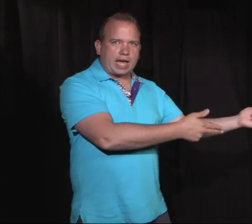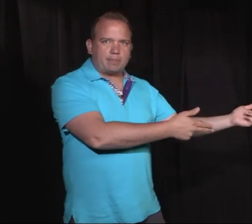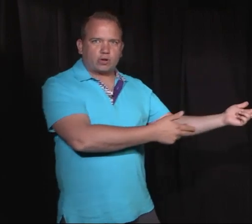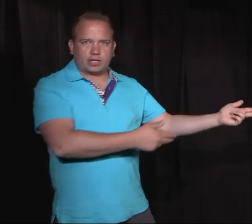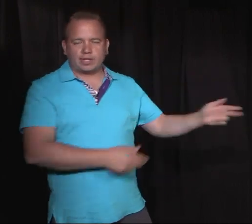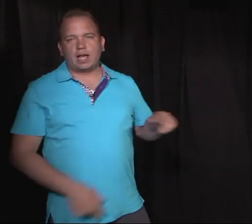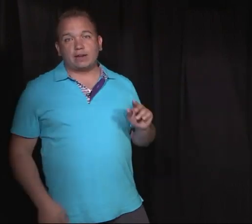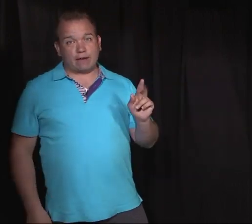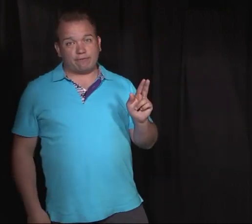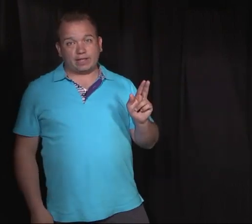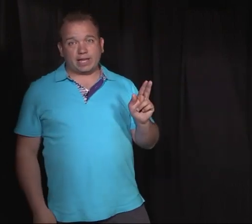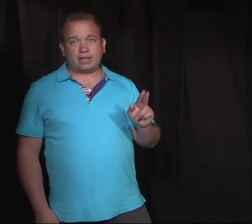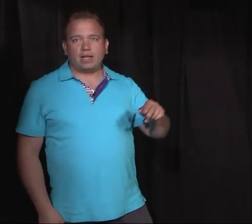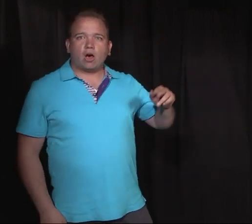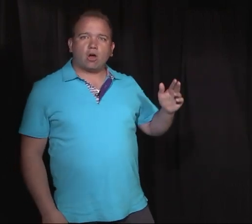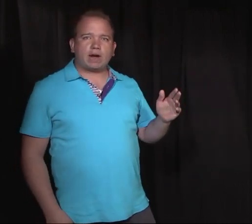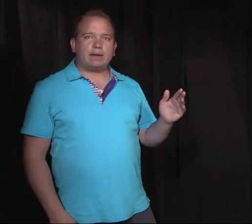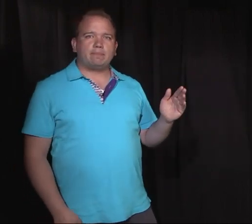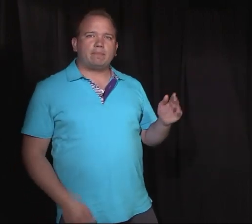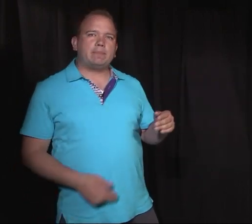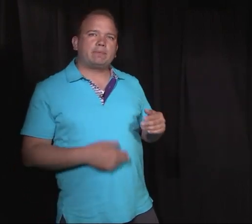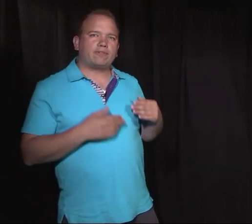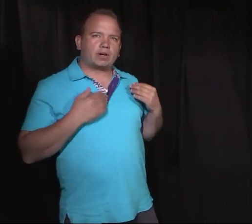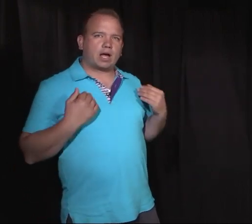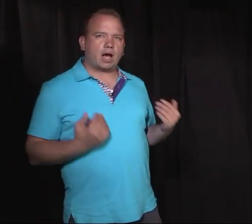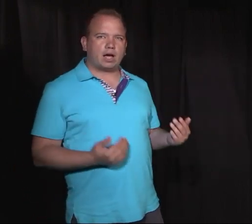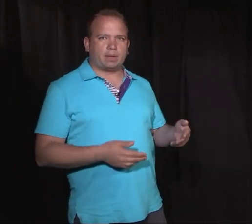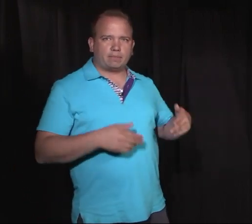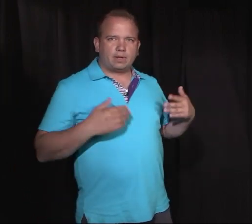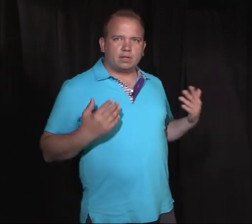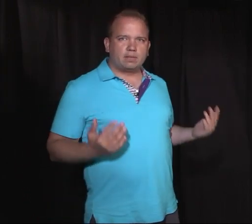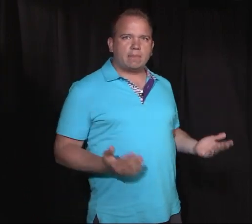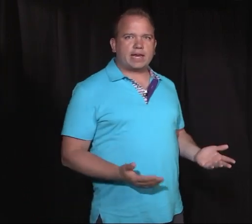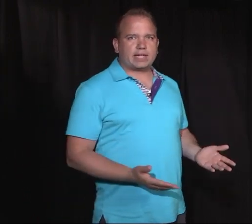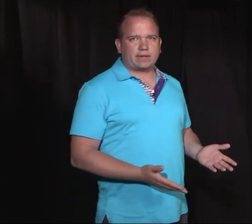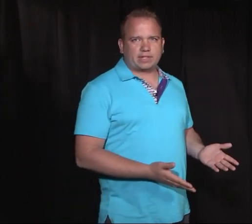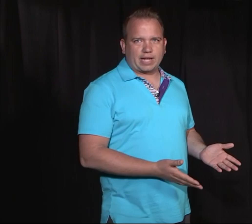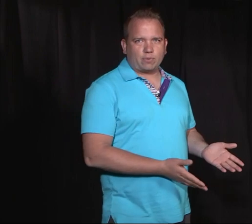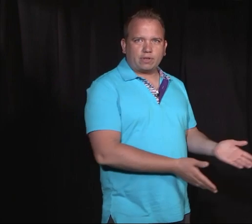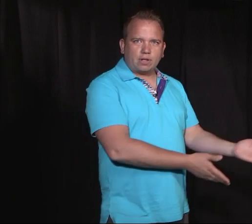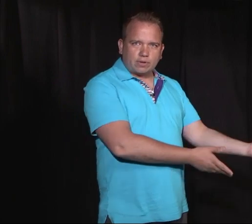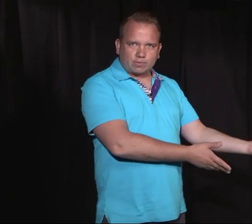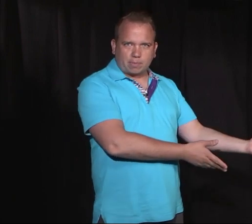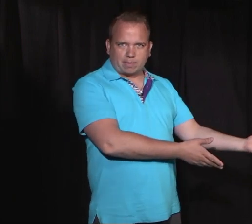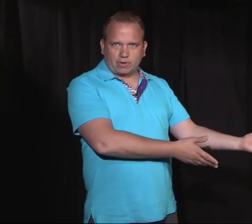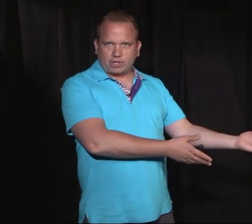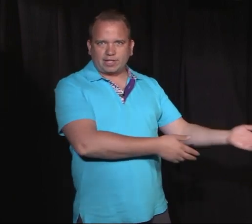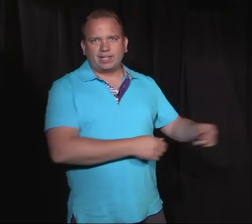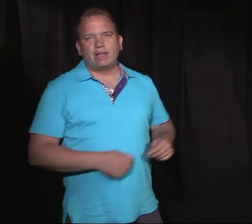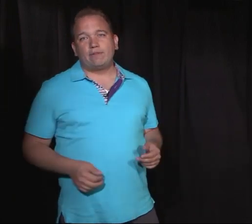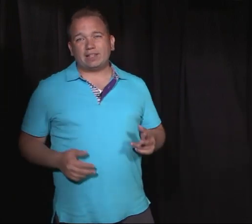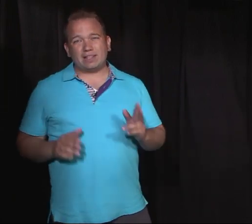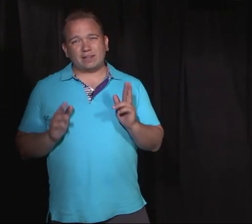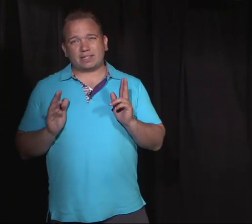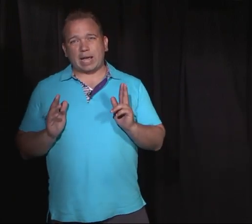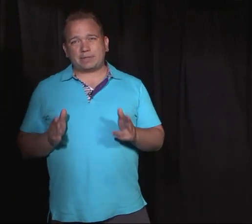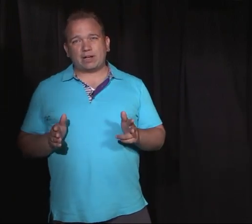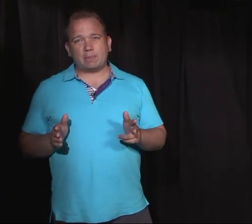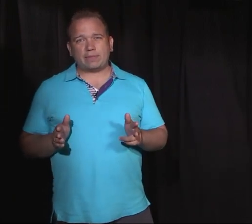head emoji. Not feeling it? All right, maybe prefer a calm, meditative state with a lotus woman emoji. Feeling a little skeptical about the